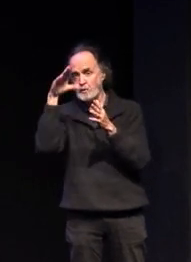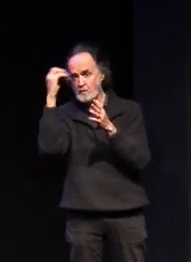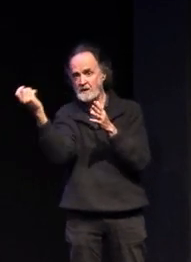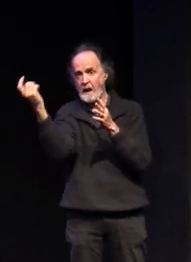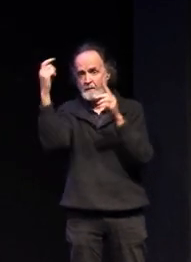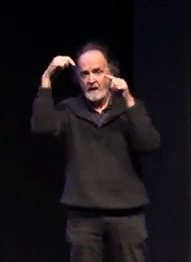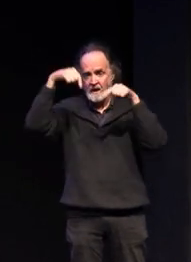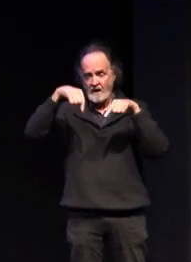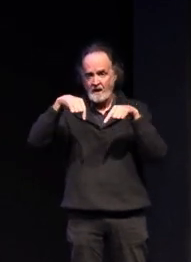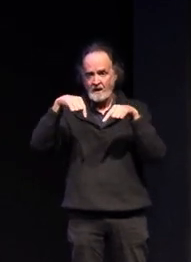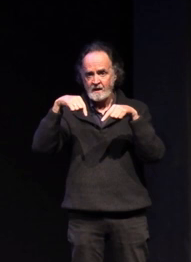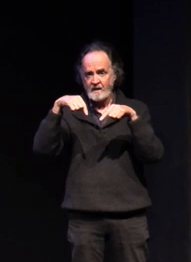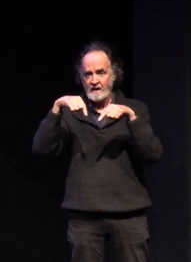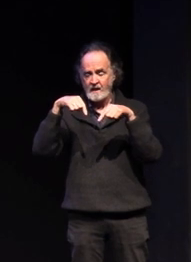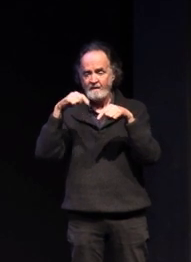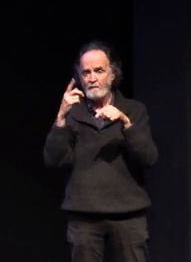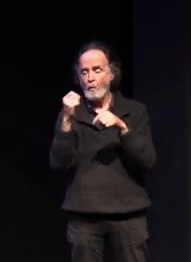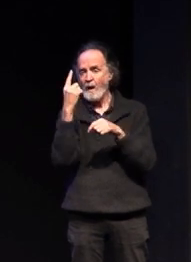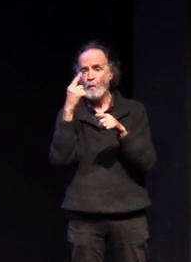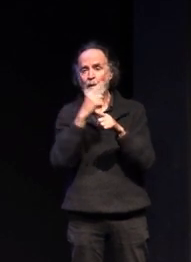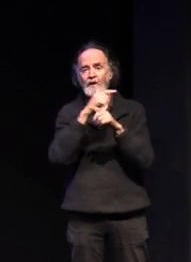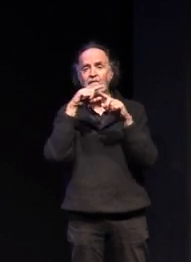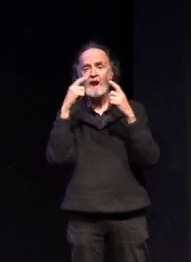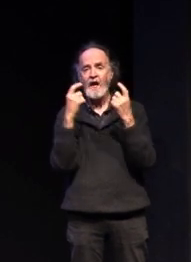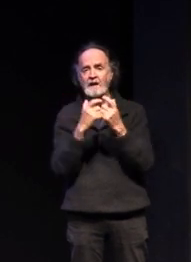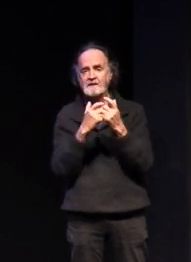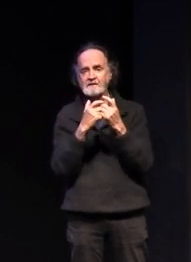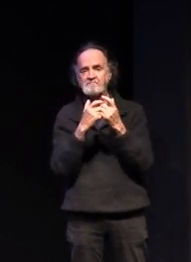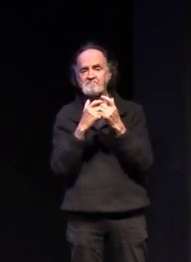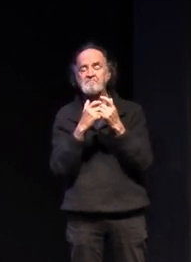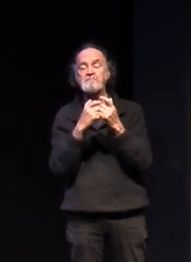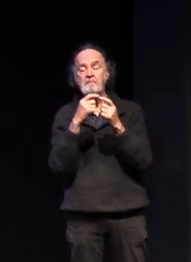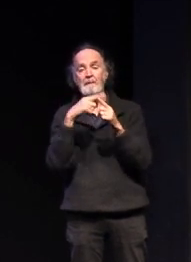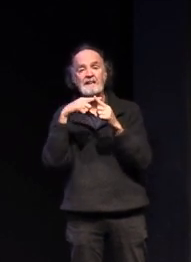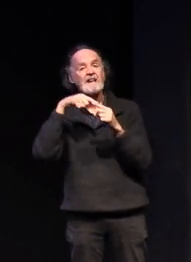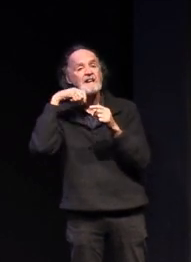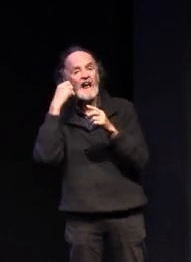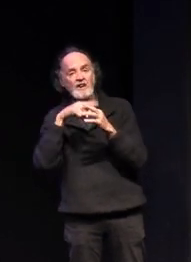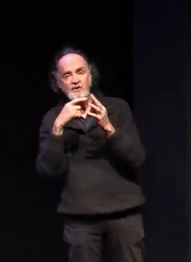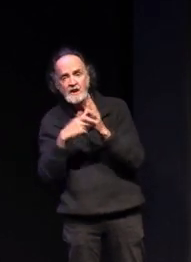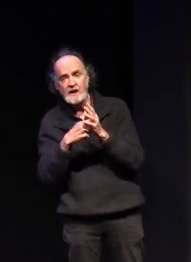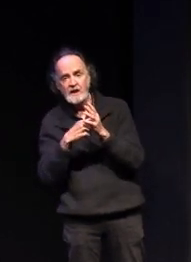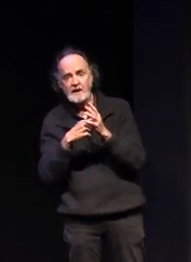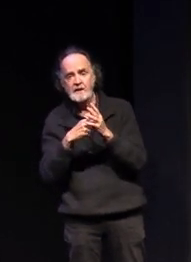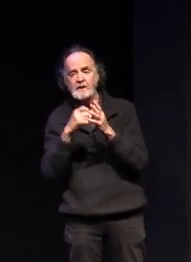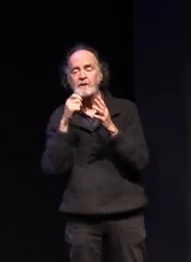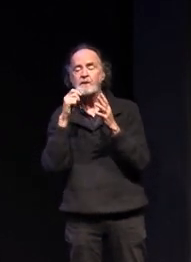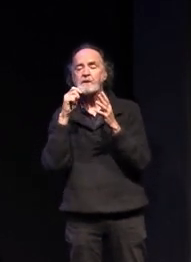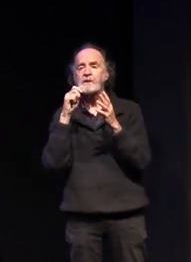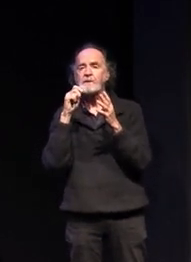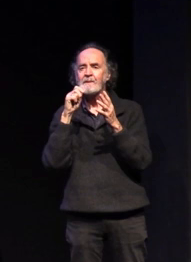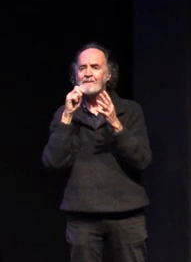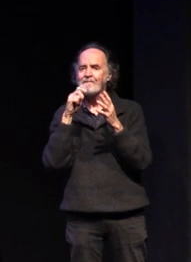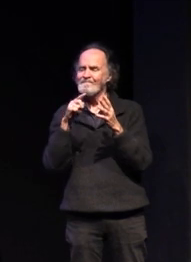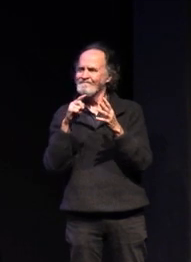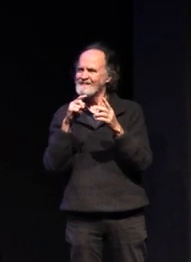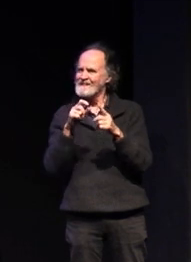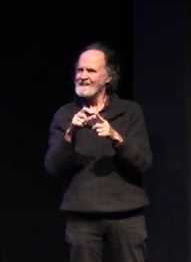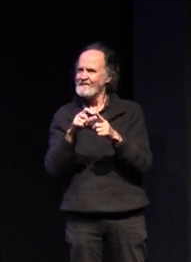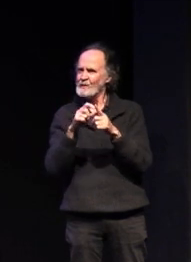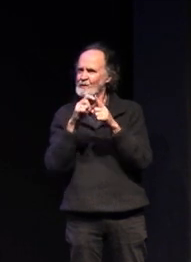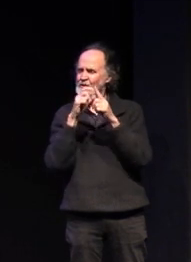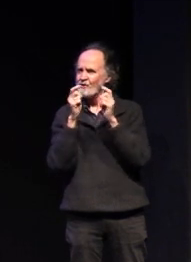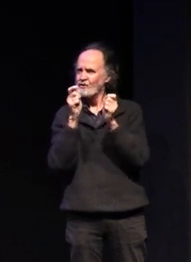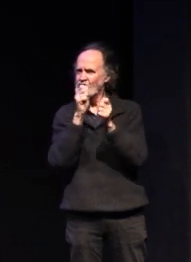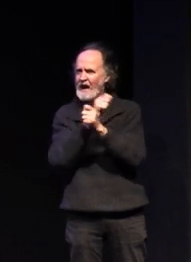here or even into next year the opportunity for change or going back on those choices is a lot more challenging than